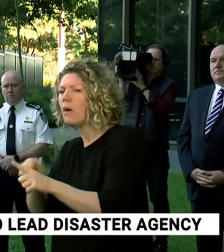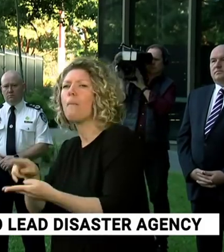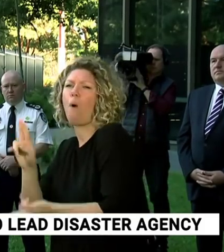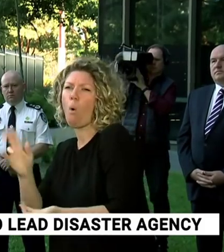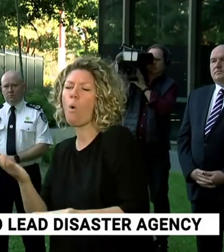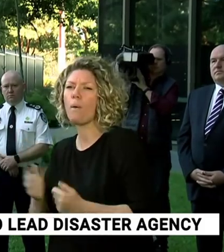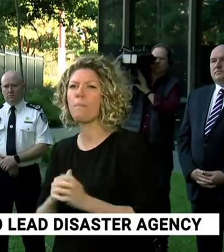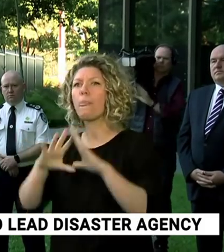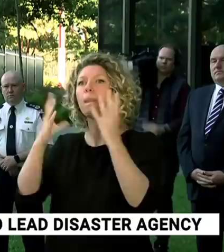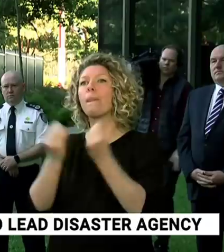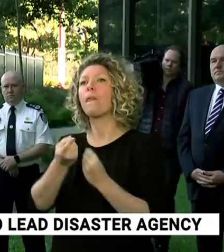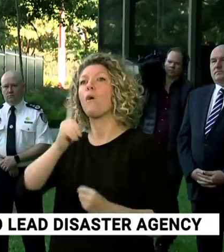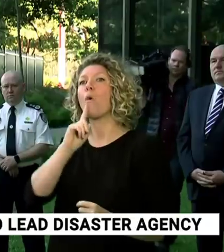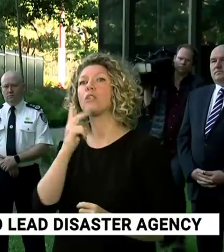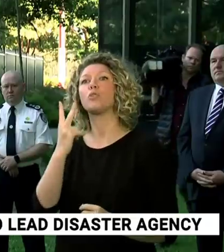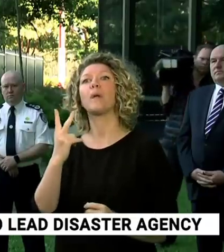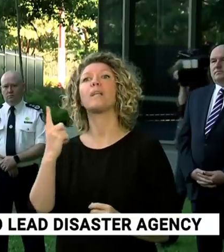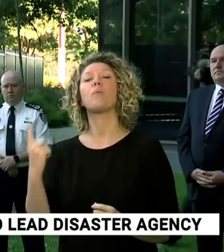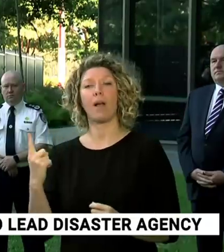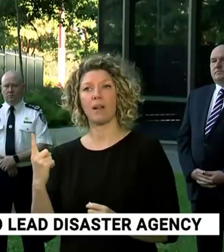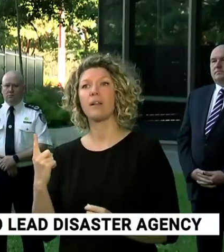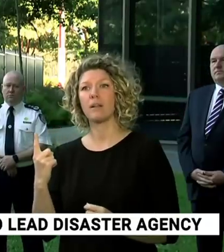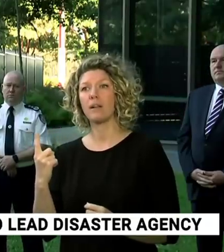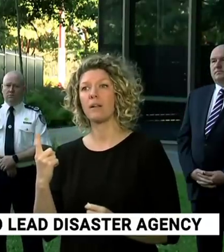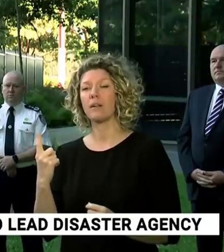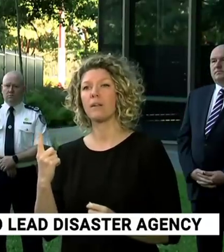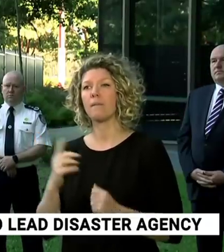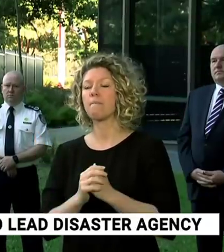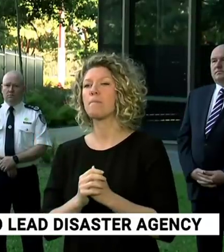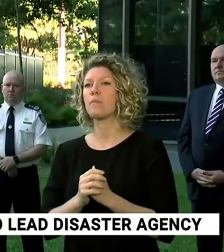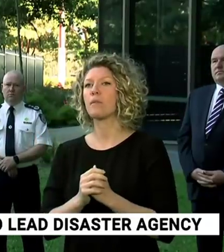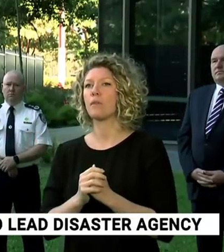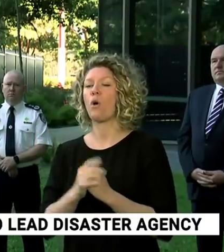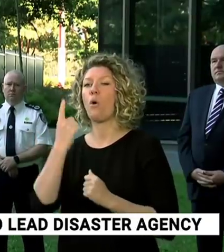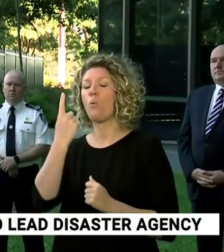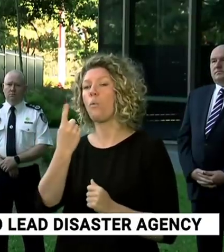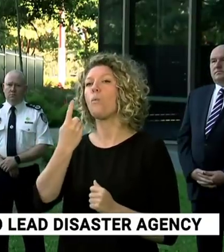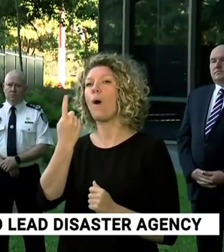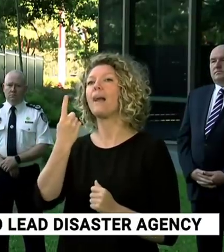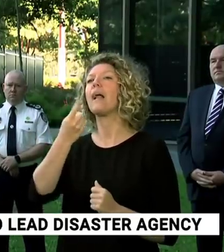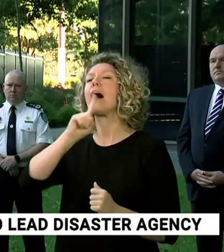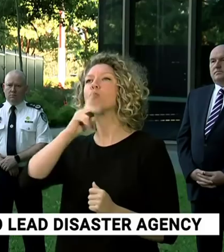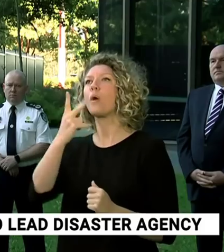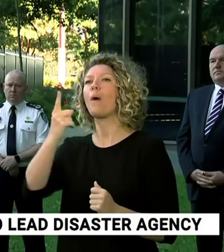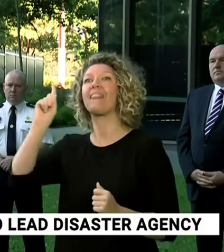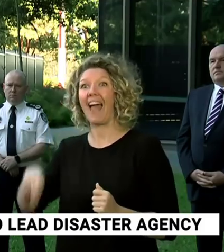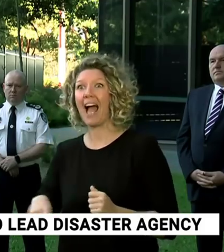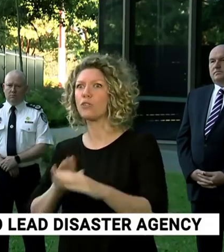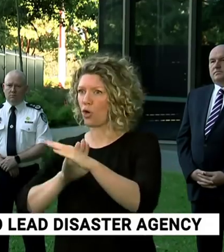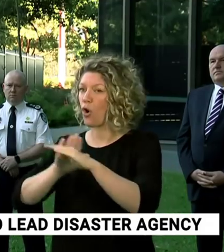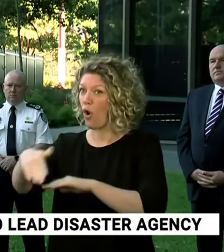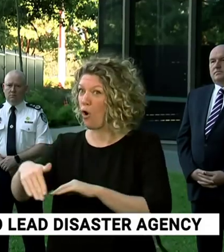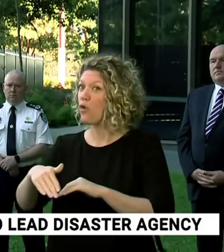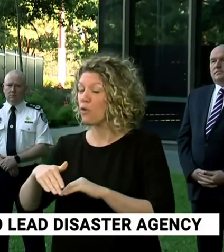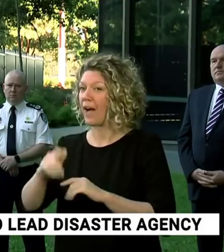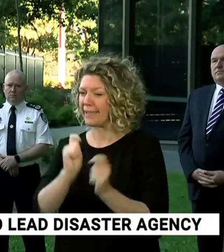had 121, 401 people tested and excluded, and sadly 18 deaths